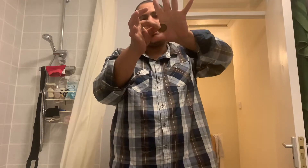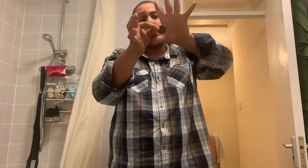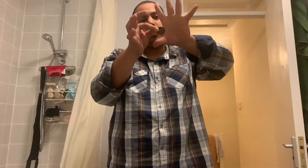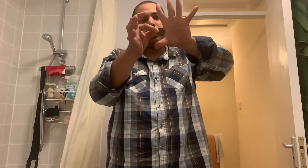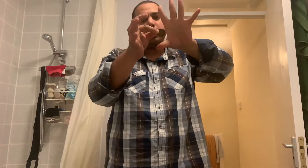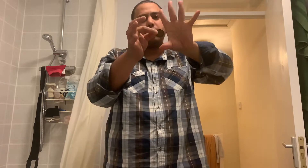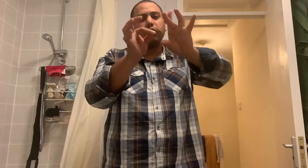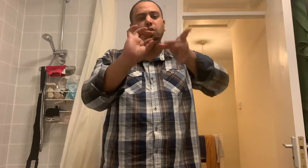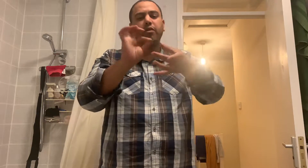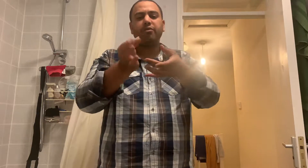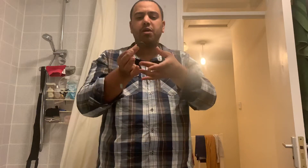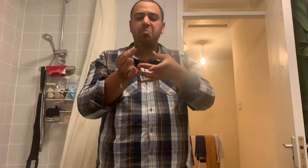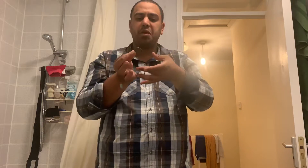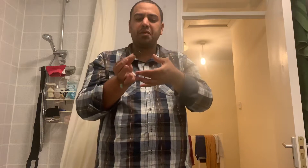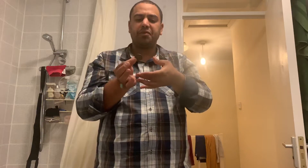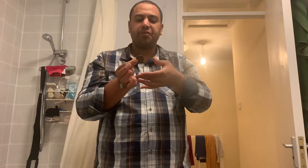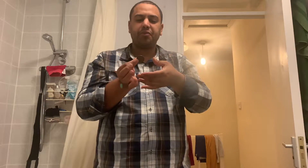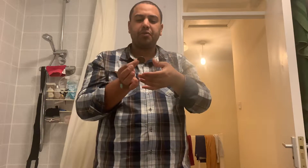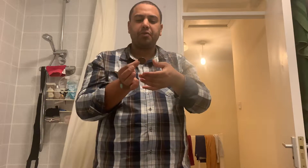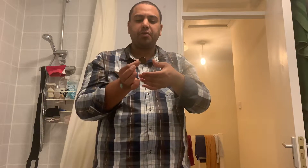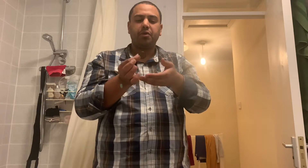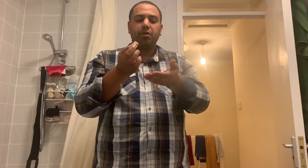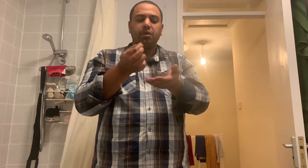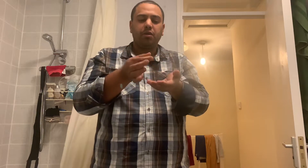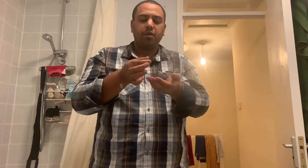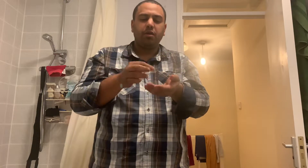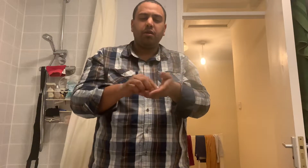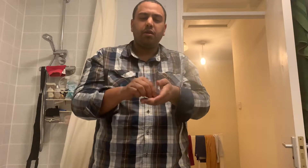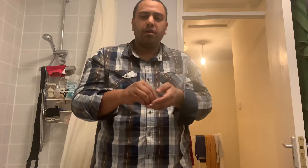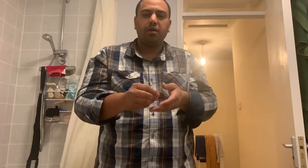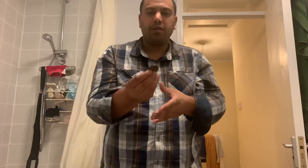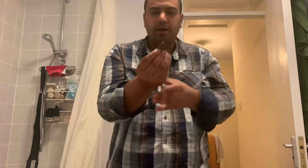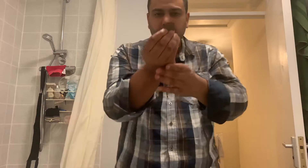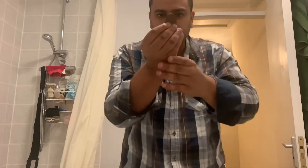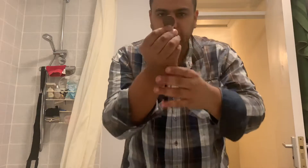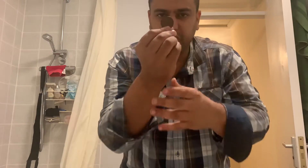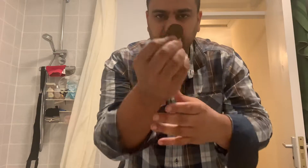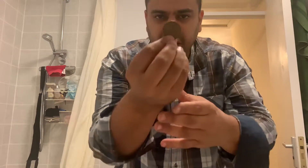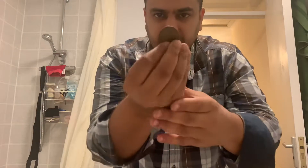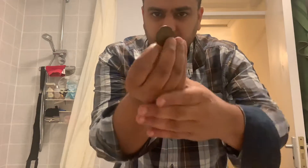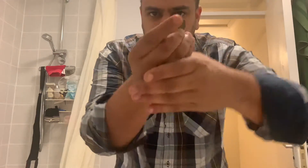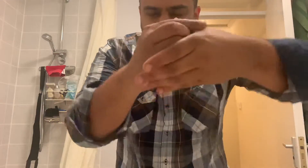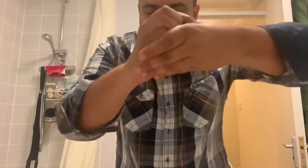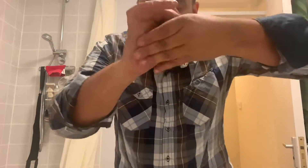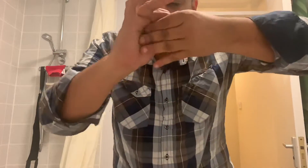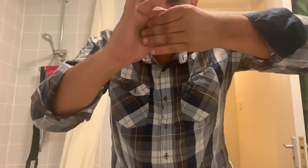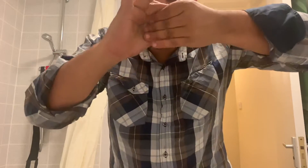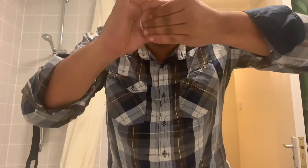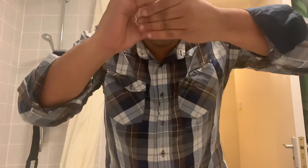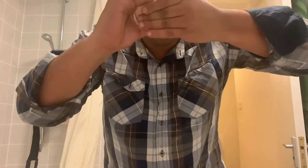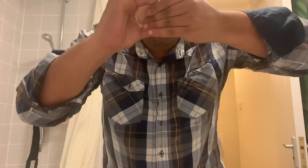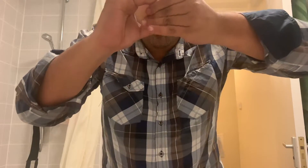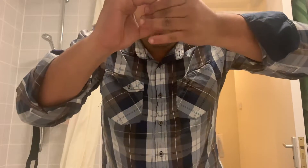And the coin reappears. Now one would say, that magic is not real.